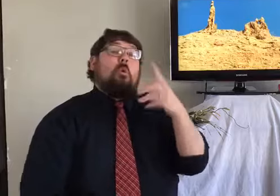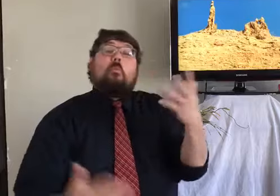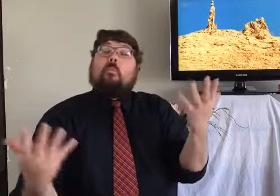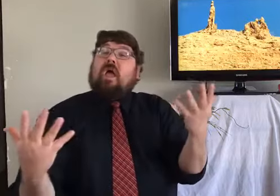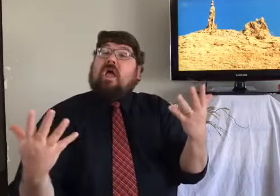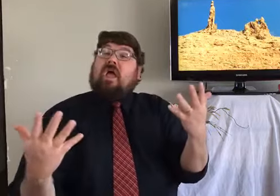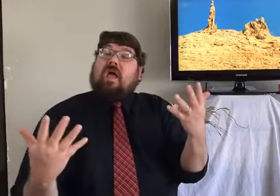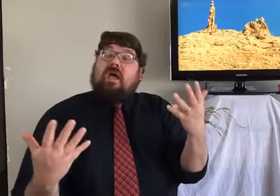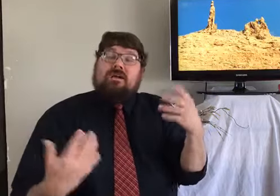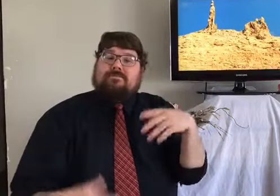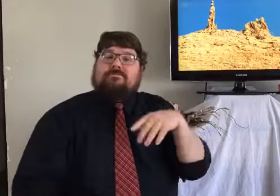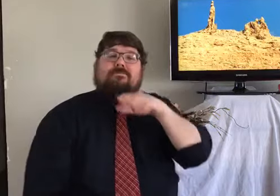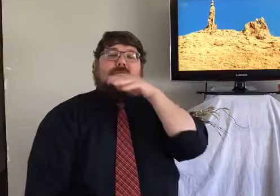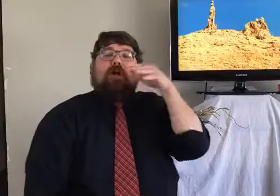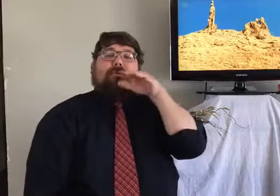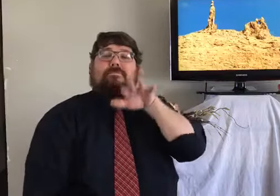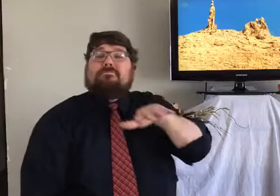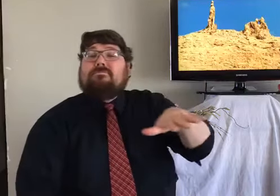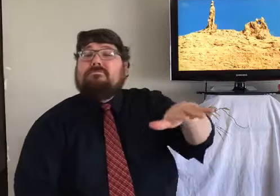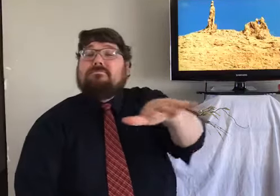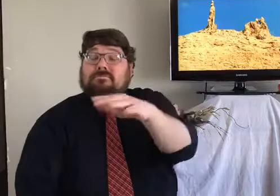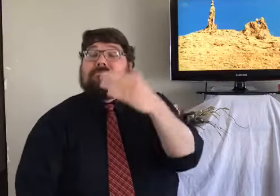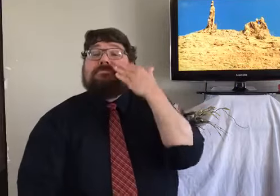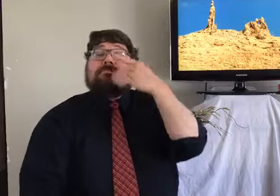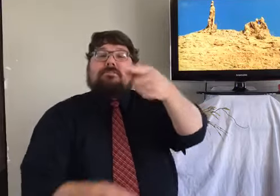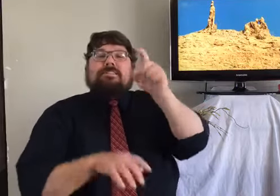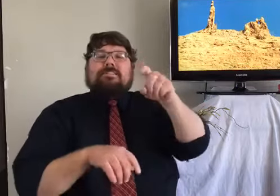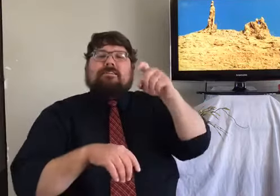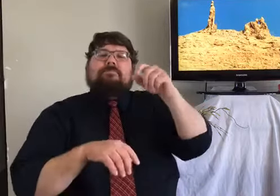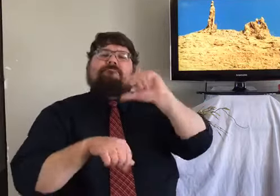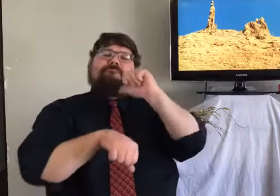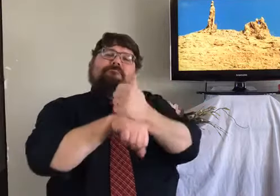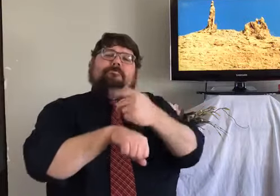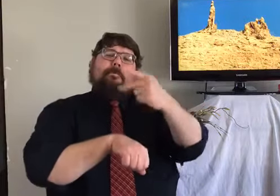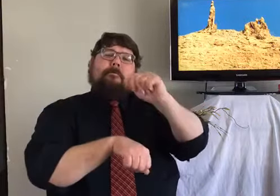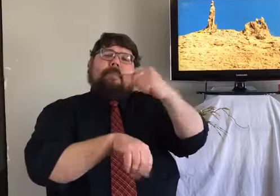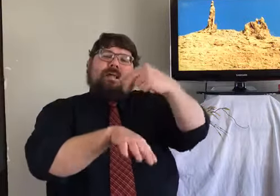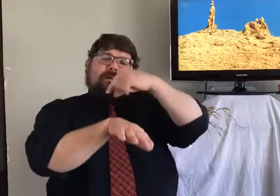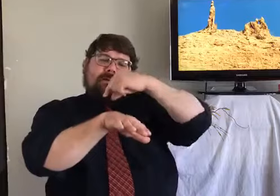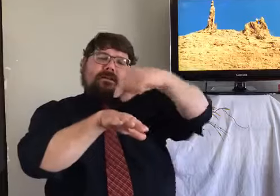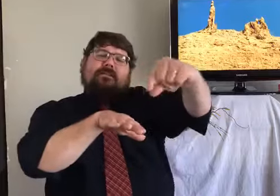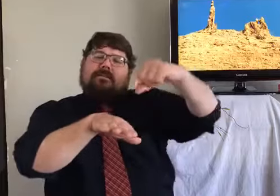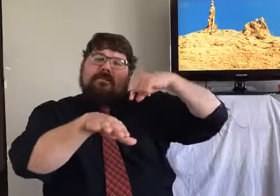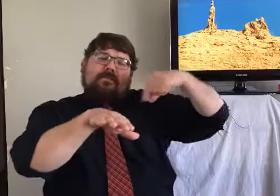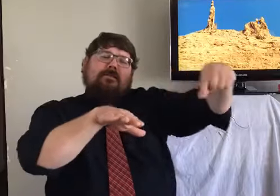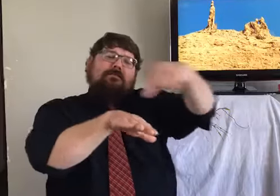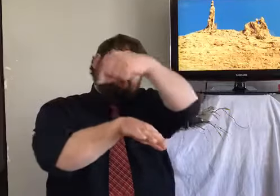considered not good for anything. The one thing it is good for is farmland. You know, if you